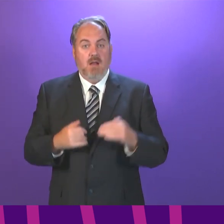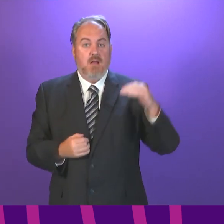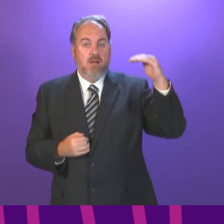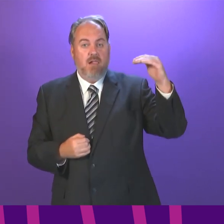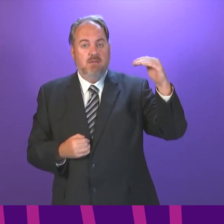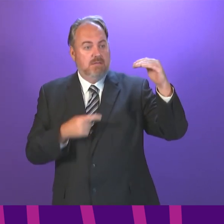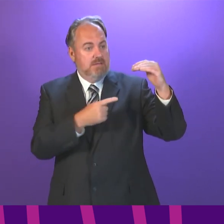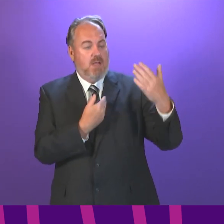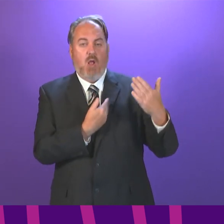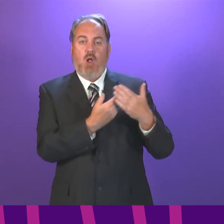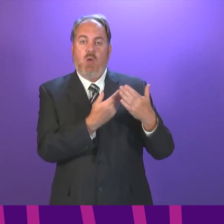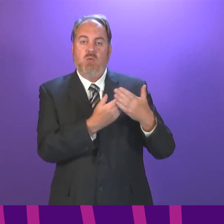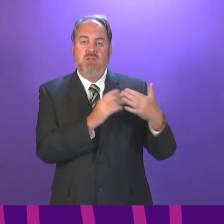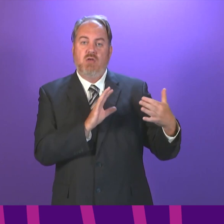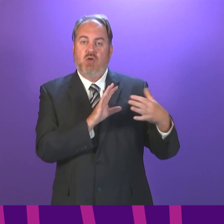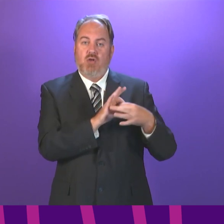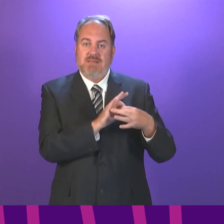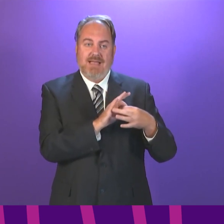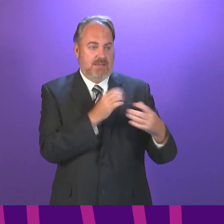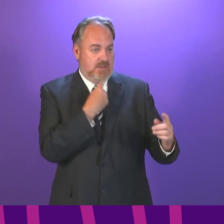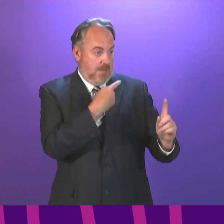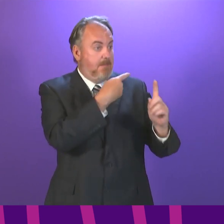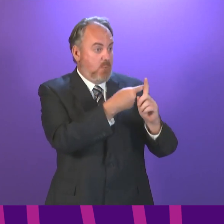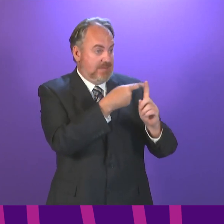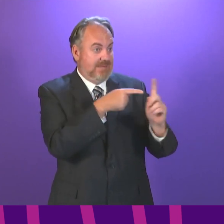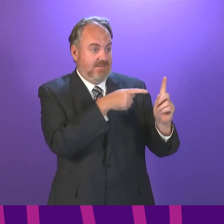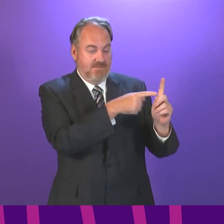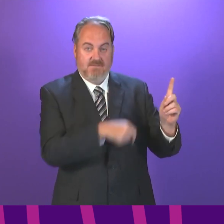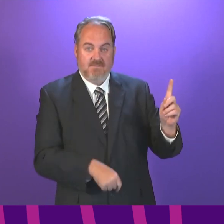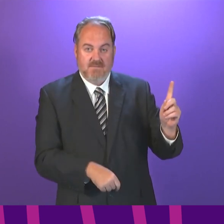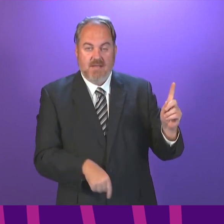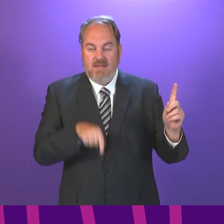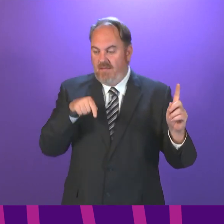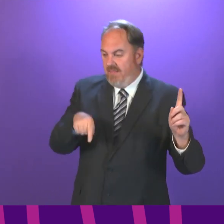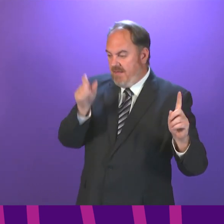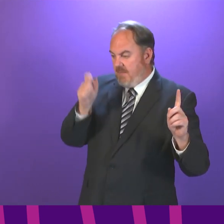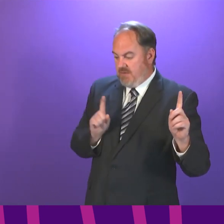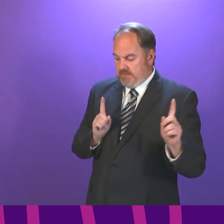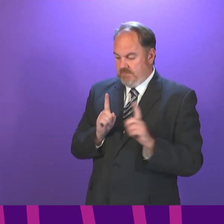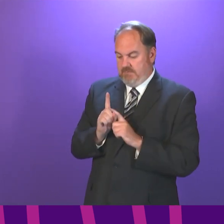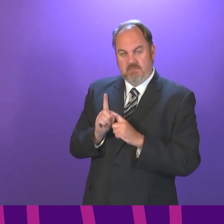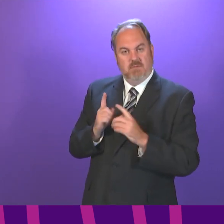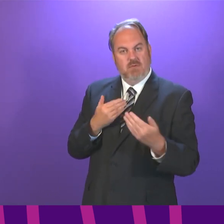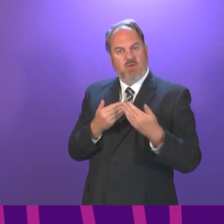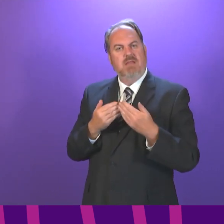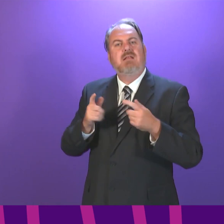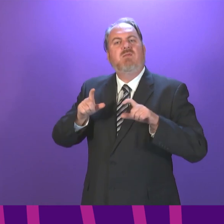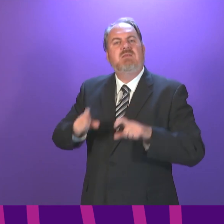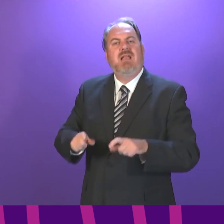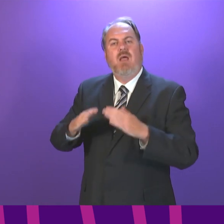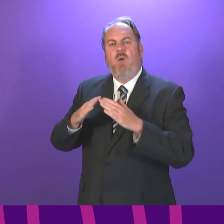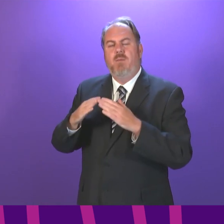as a close contact of someone who has tested positive will no longer be required automatically to self-isolate for 10 days.